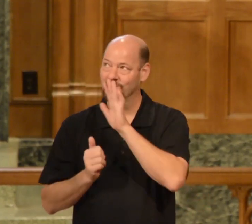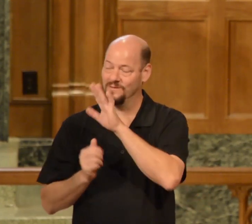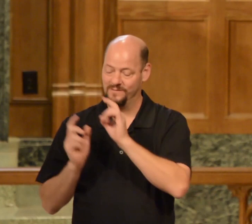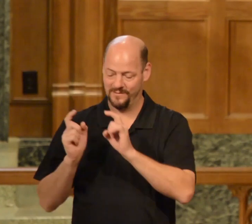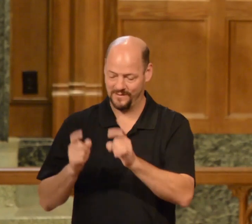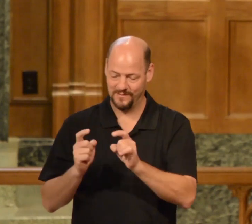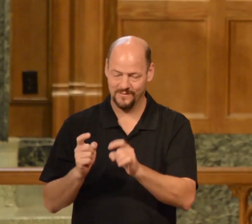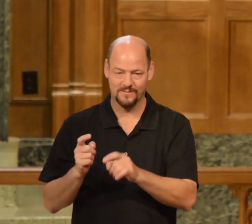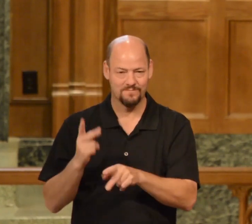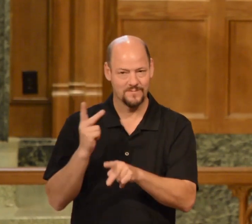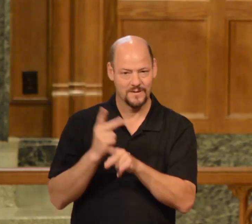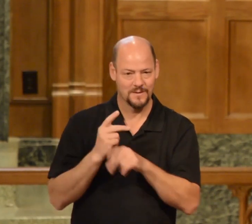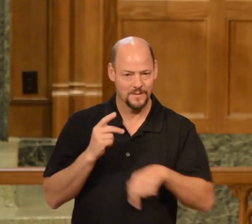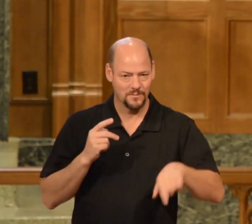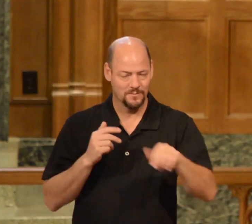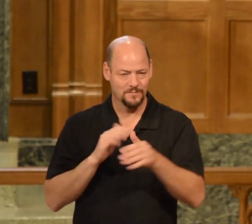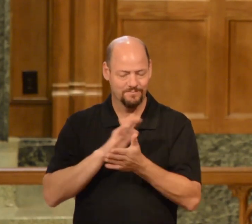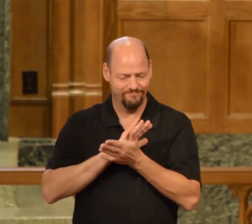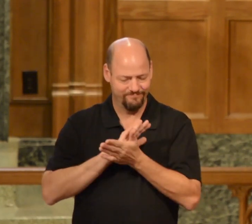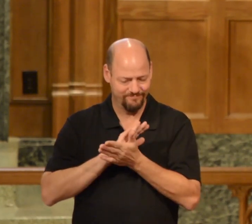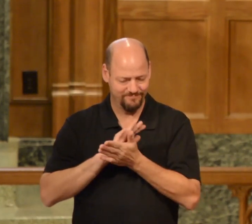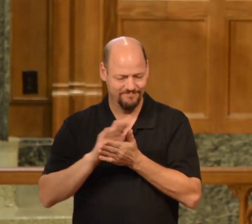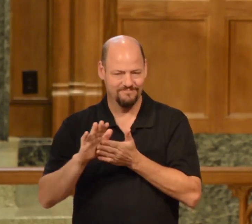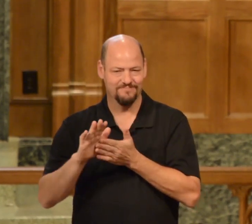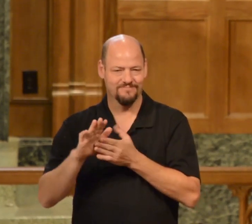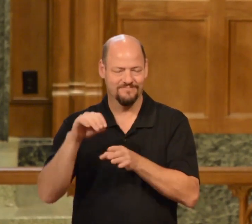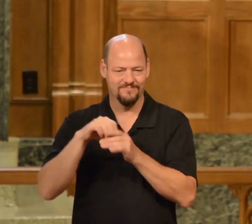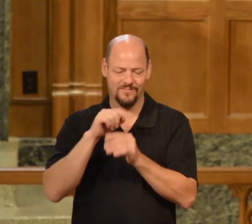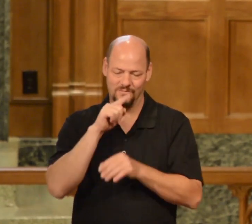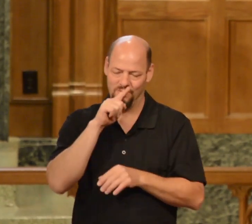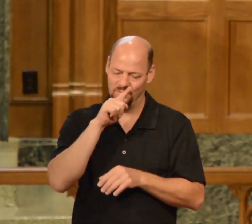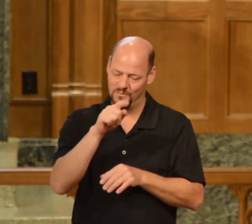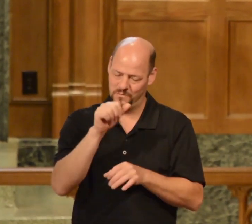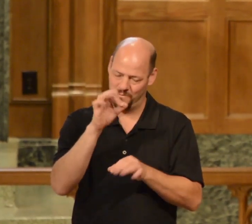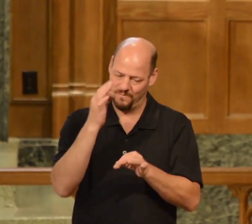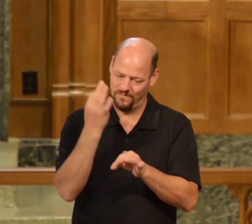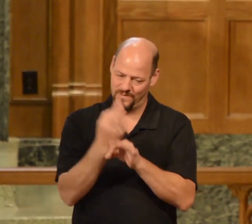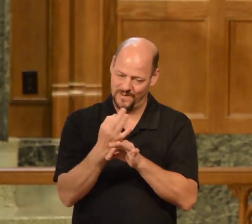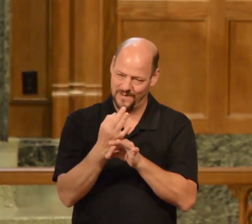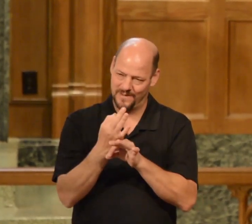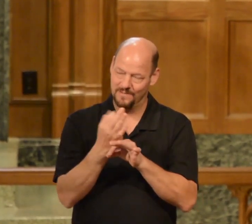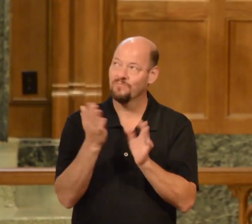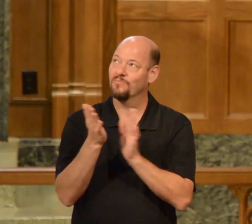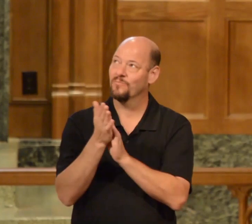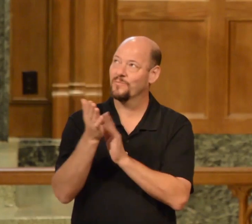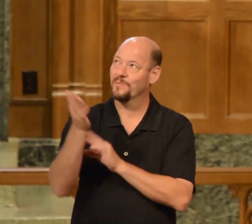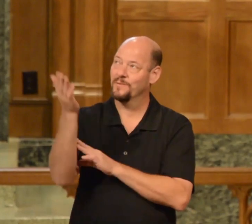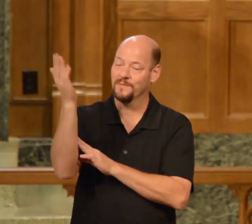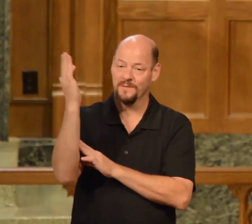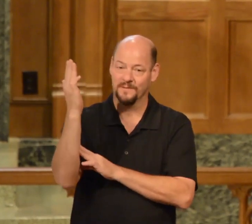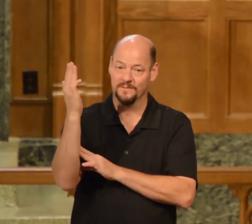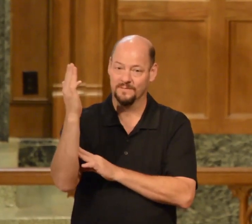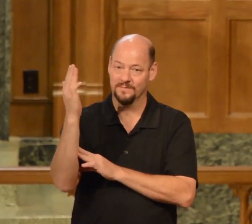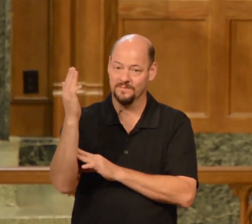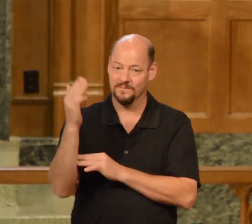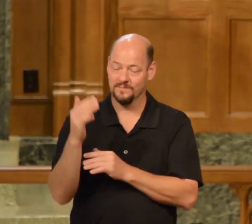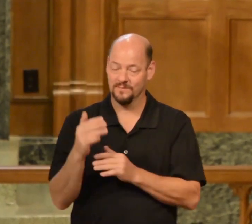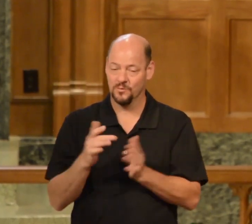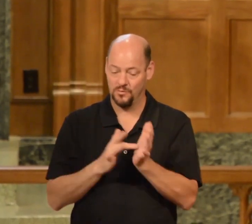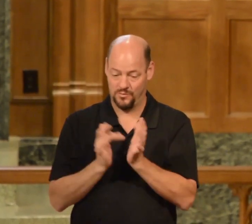in the true faith God be praised so may this the eyes of Jesus